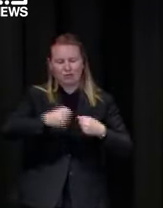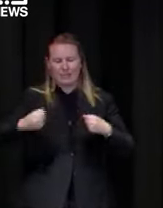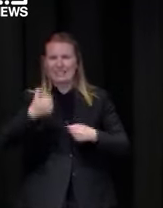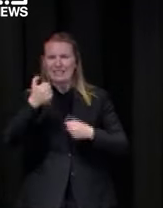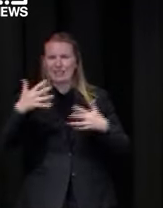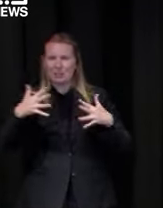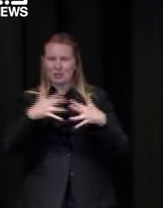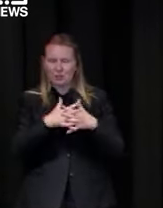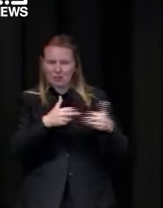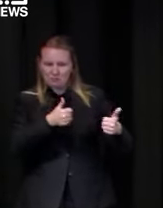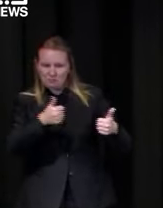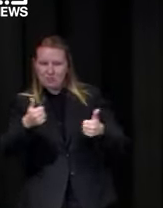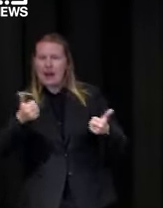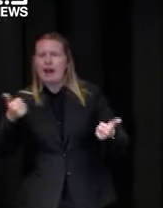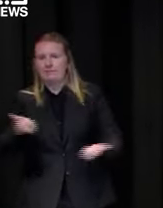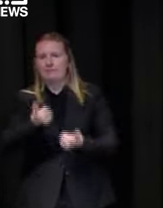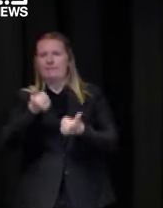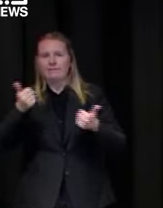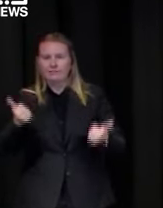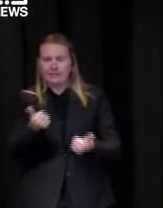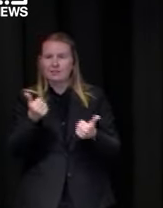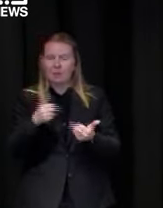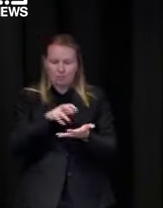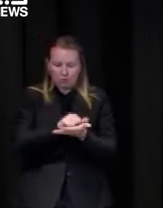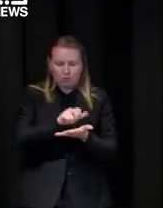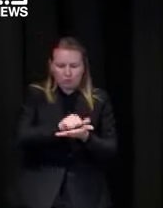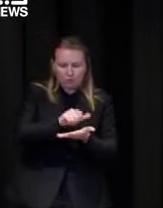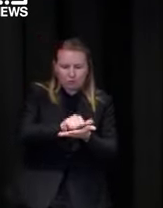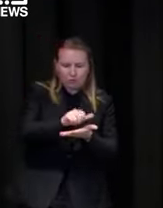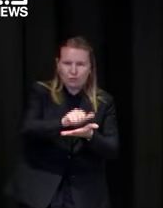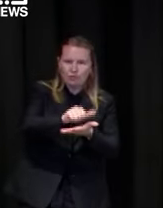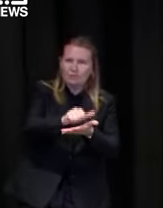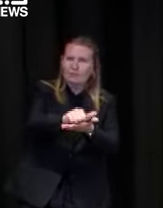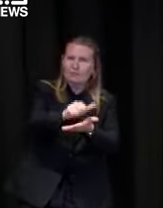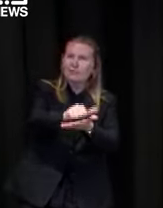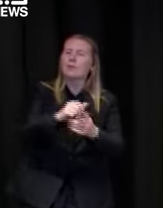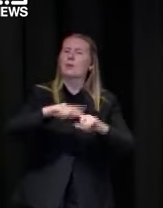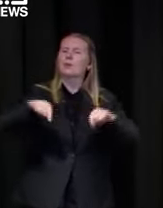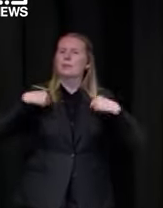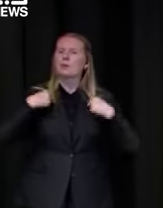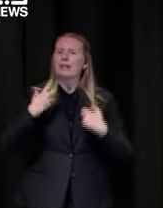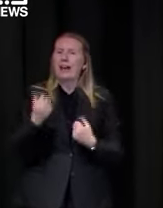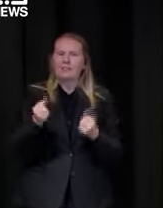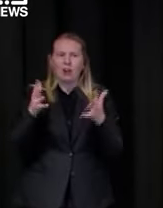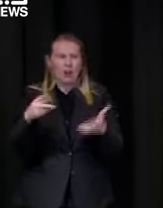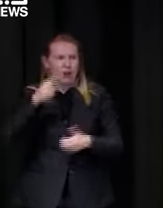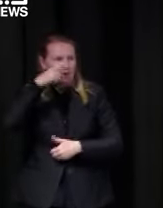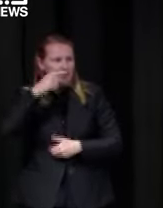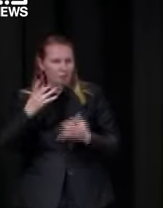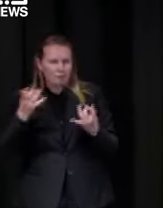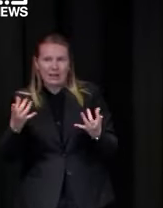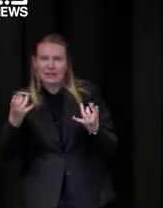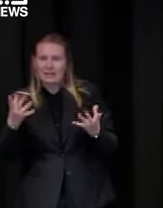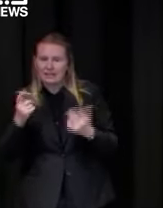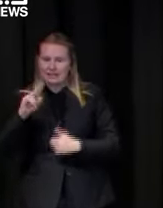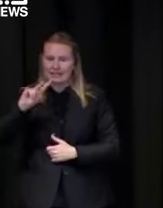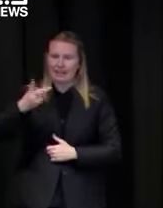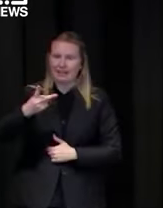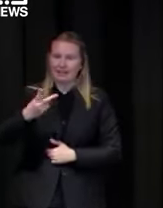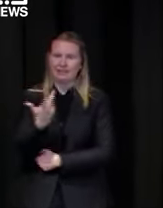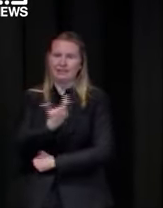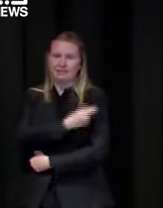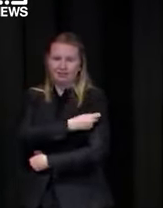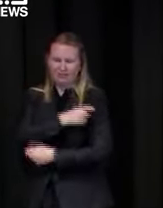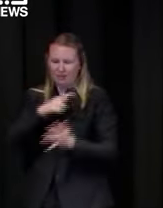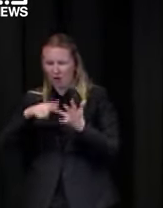those second dose appointments are all booked in our system and we're people who've got those second dose appointments will come and get them during the month of october over the last